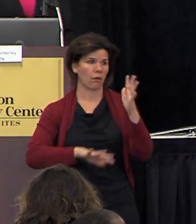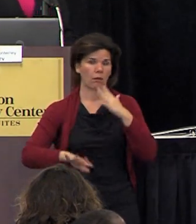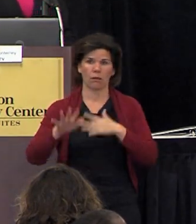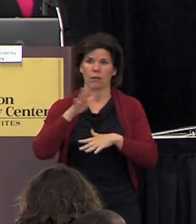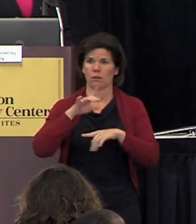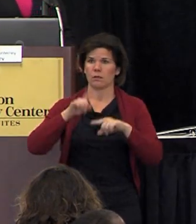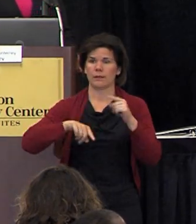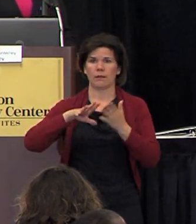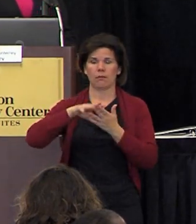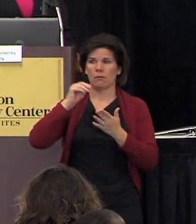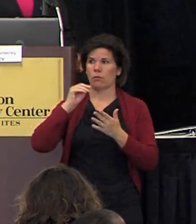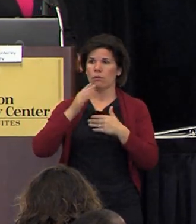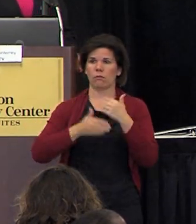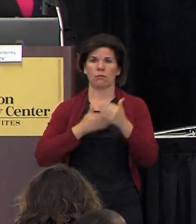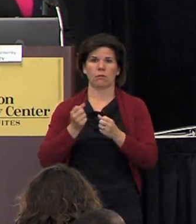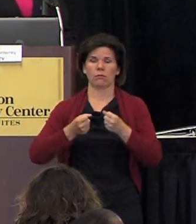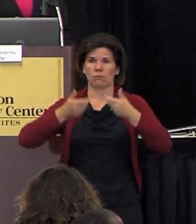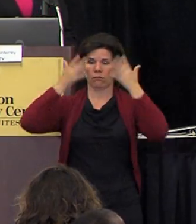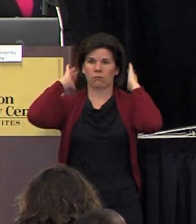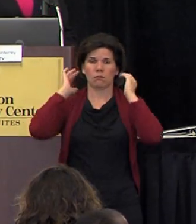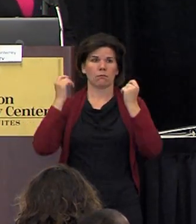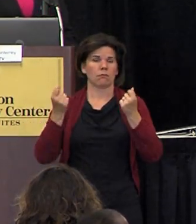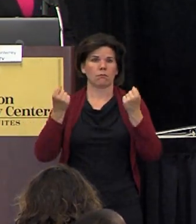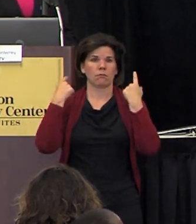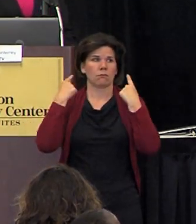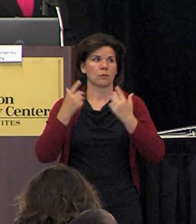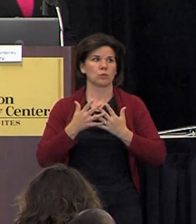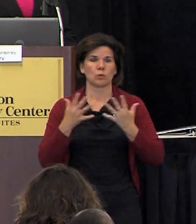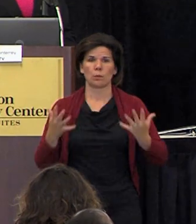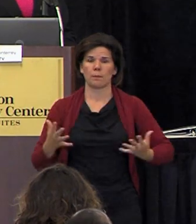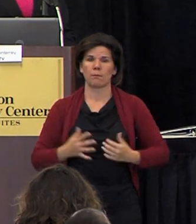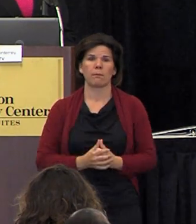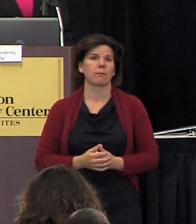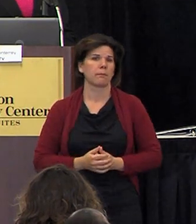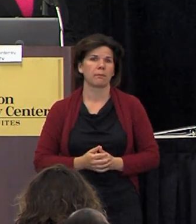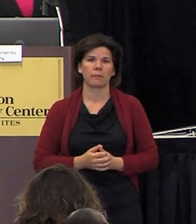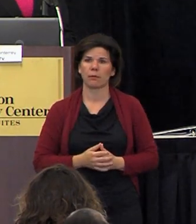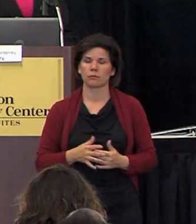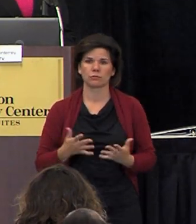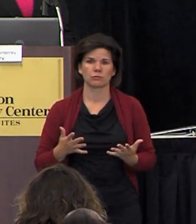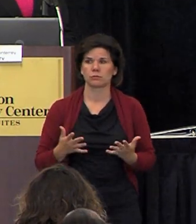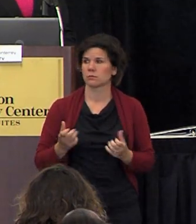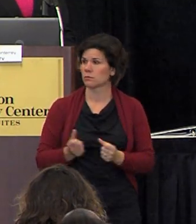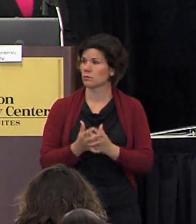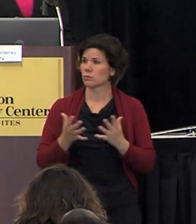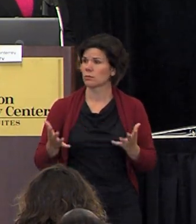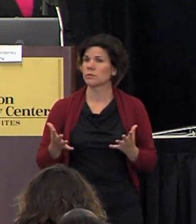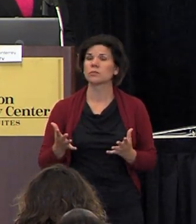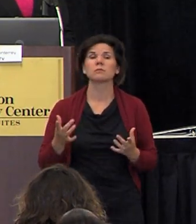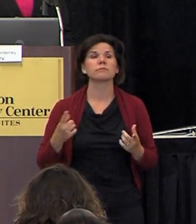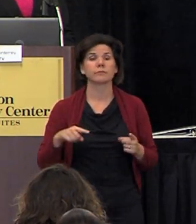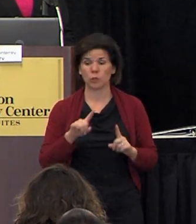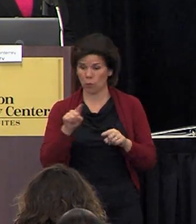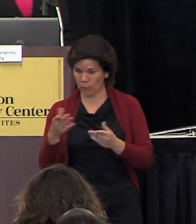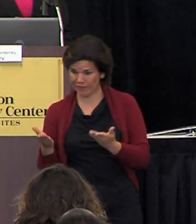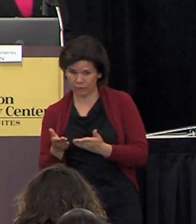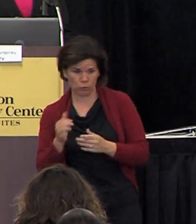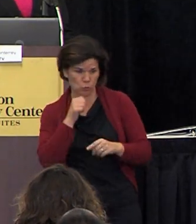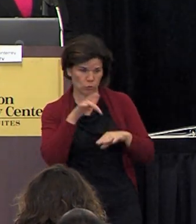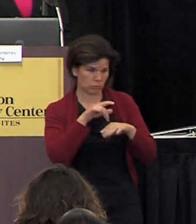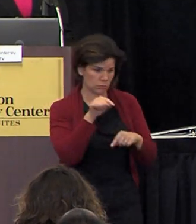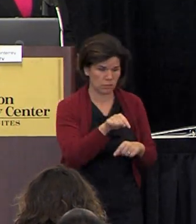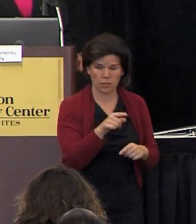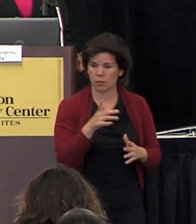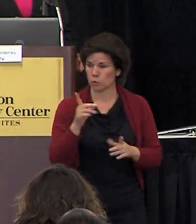we can't process there is so much to learn there is so much to take in there is so much okay go here but not here